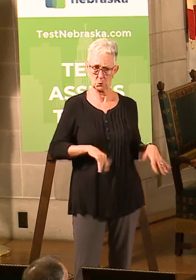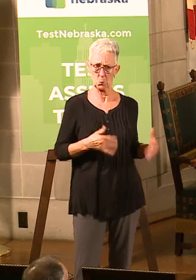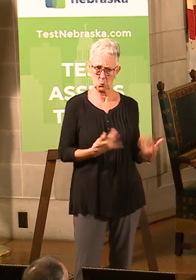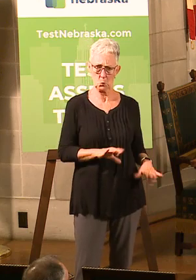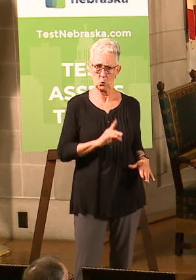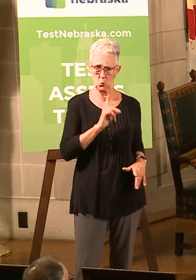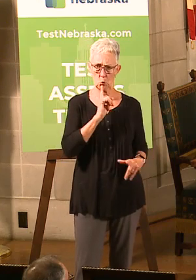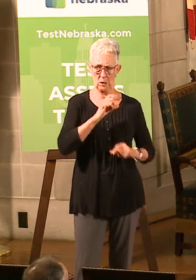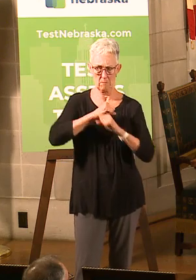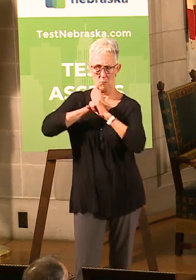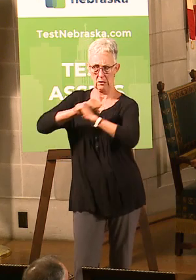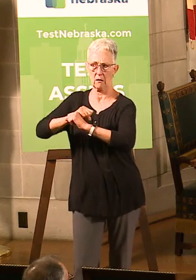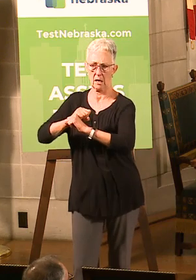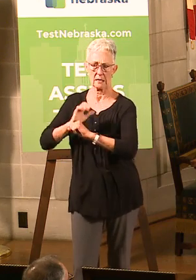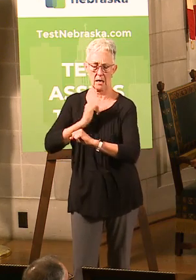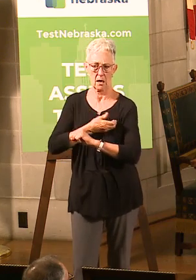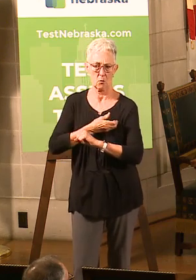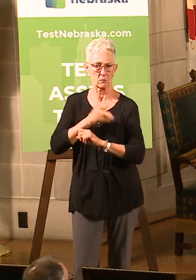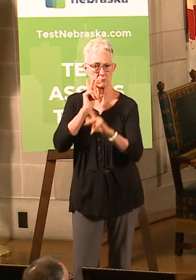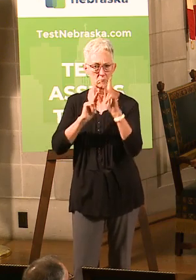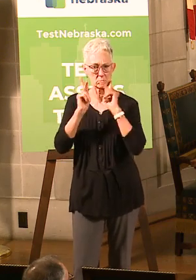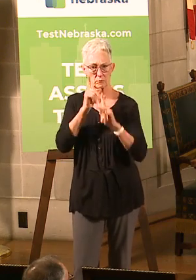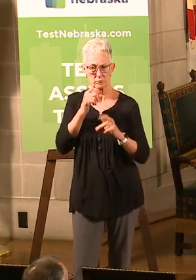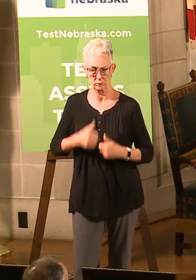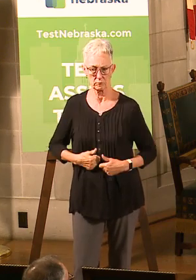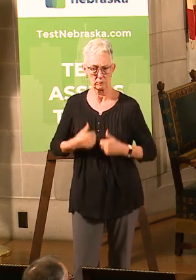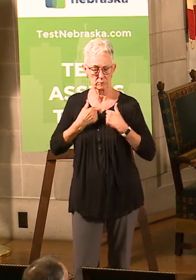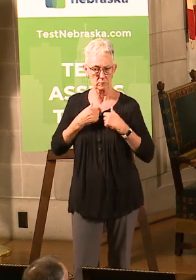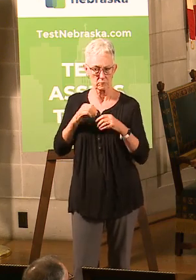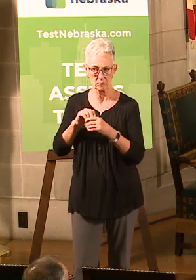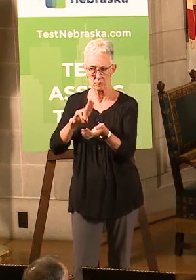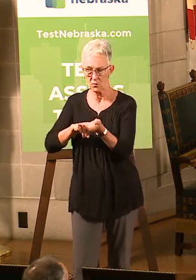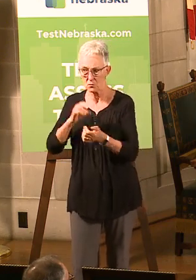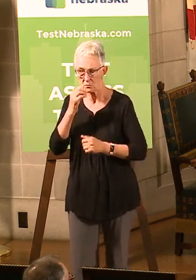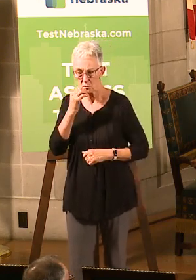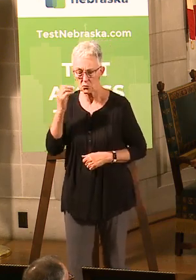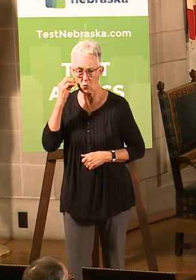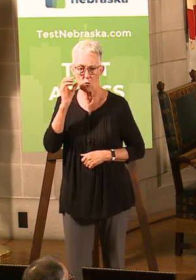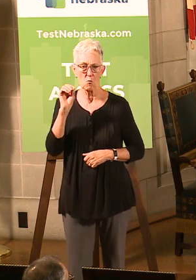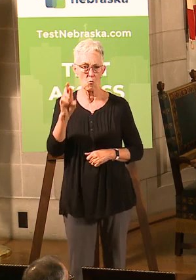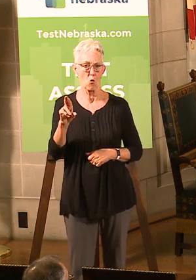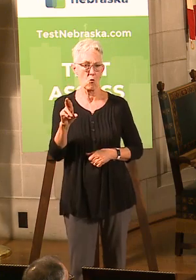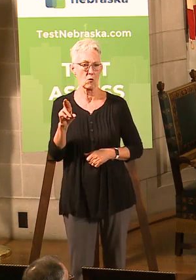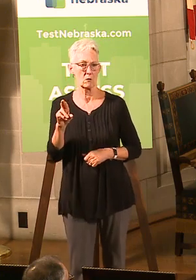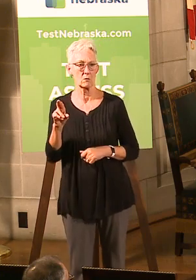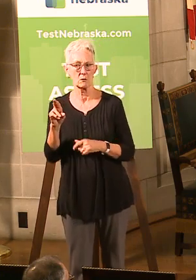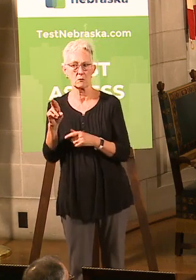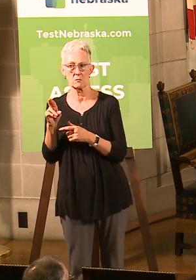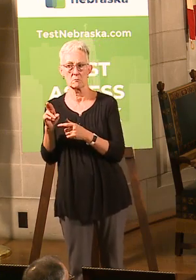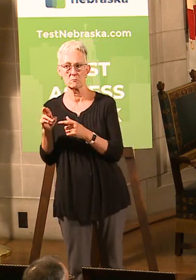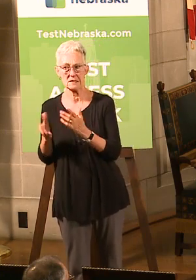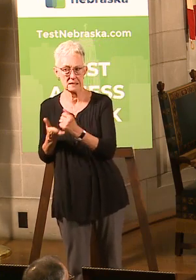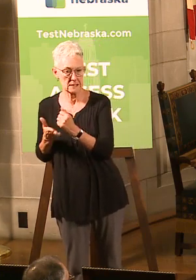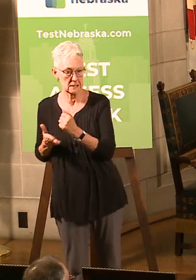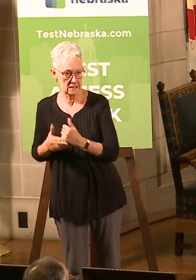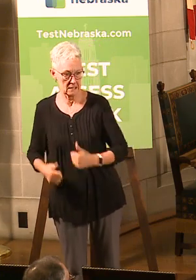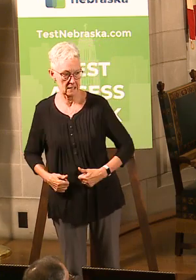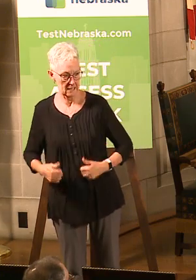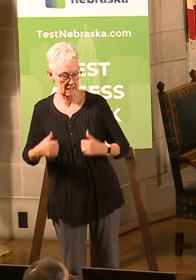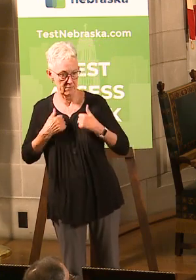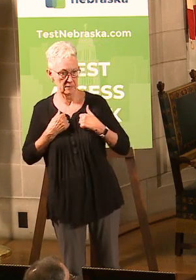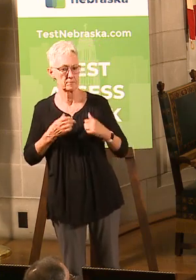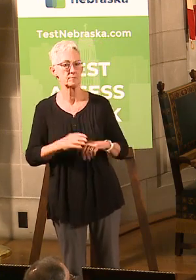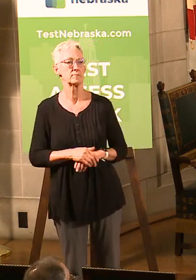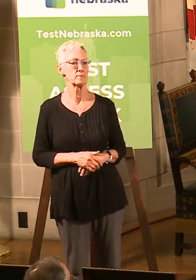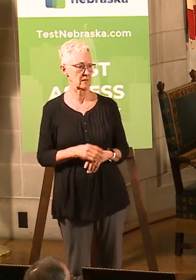residents in long-term care facilities. And again, this is something that I discussed at length with the Senator over a month ago. Obviously, not those recent results. We just got those